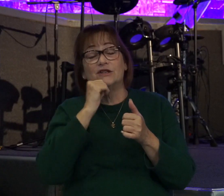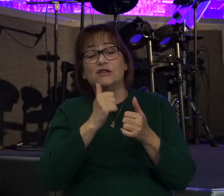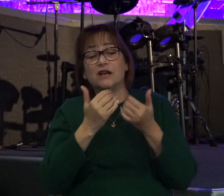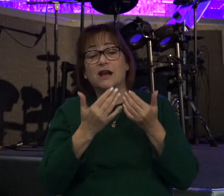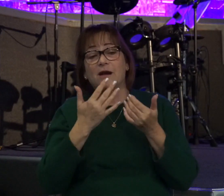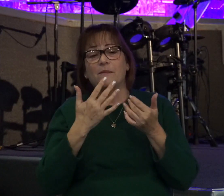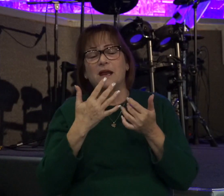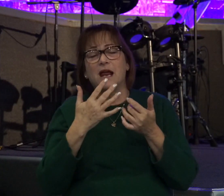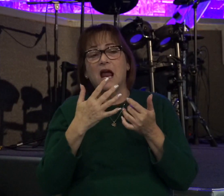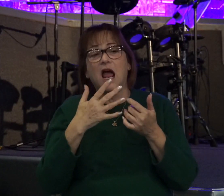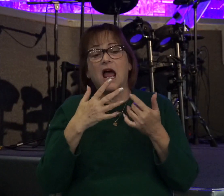snare to him.